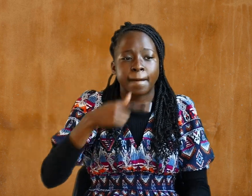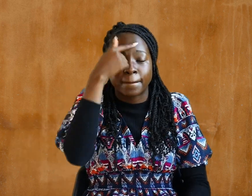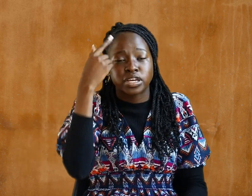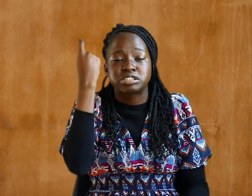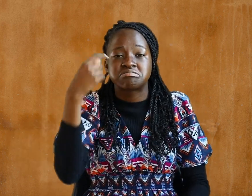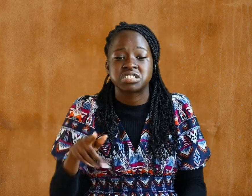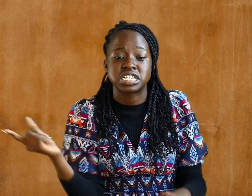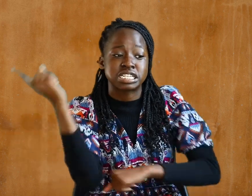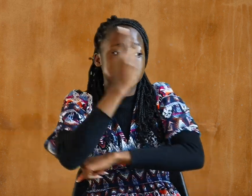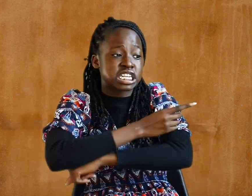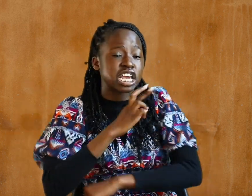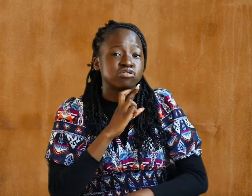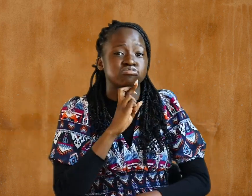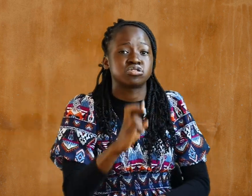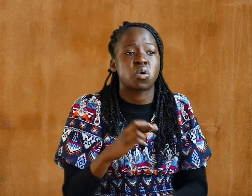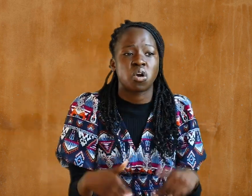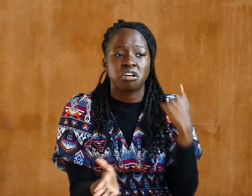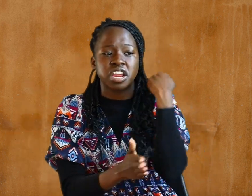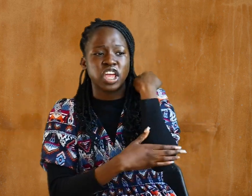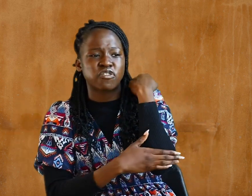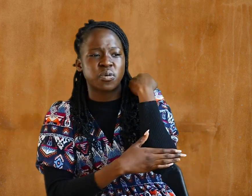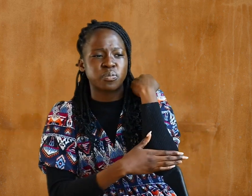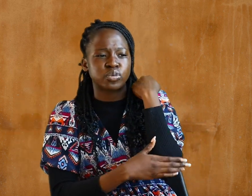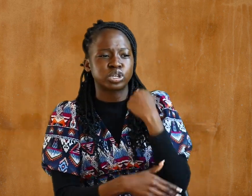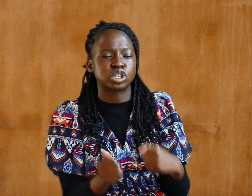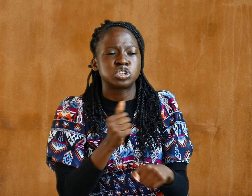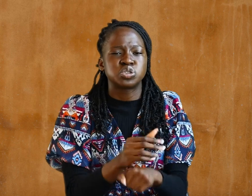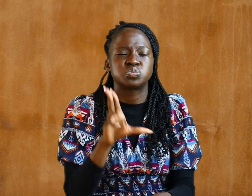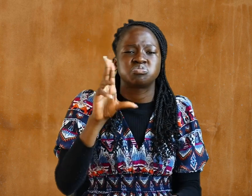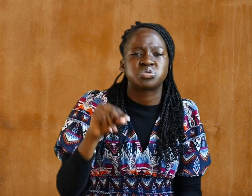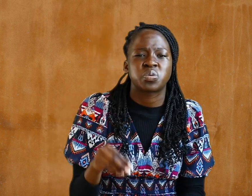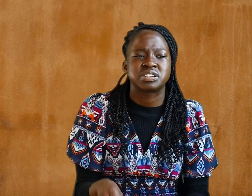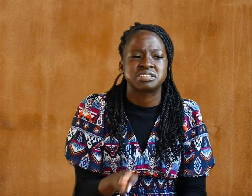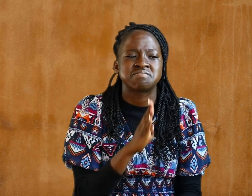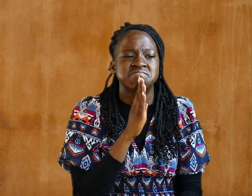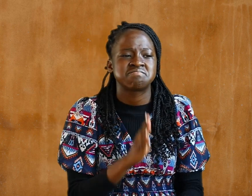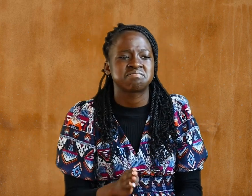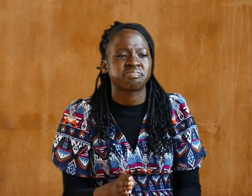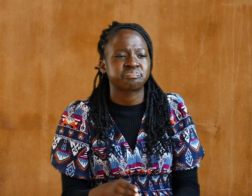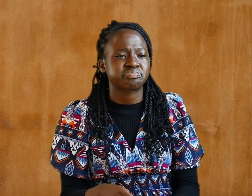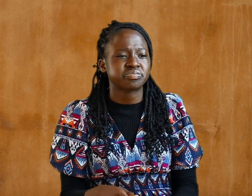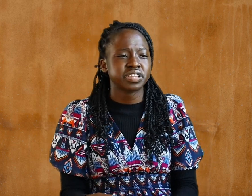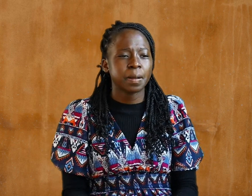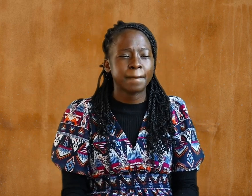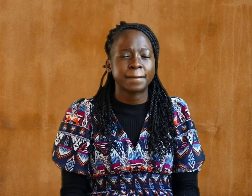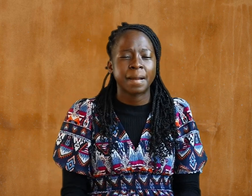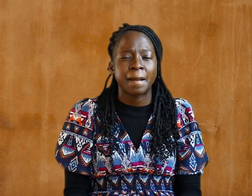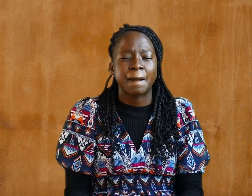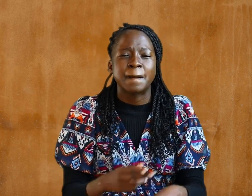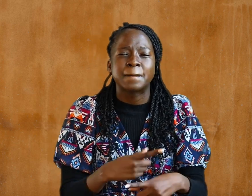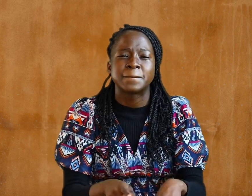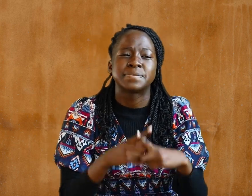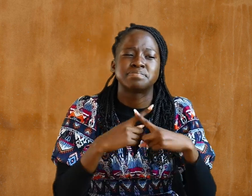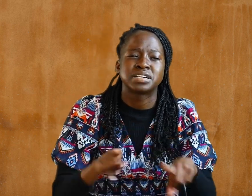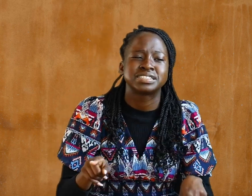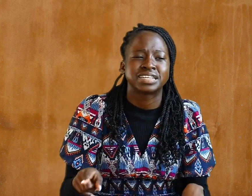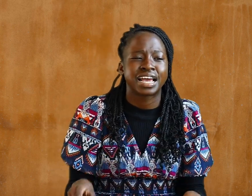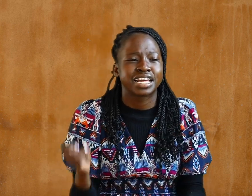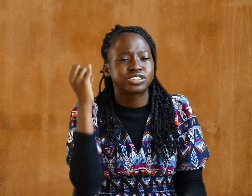Therefore, do not be foolish, but understand what the Lord's will is. Do not get drunk